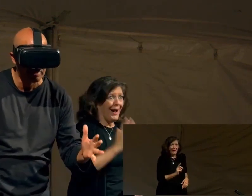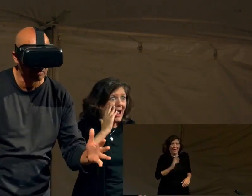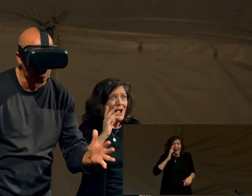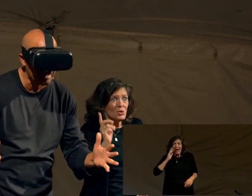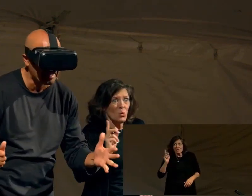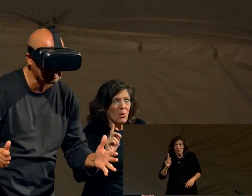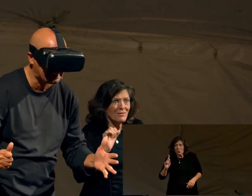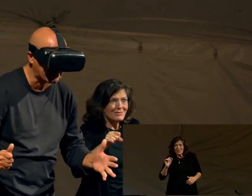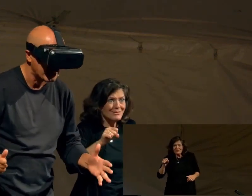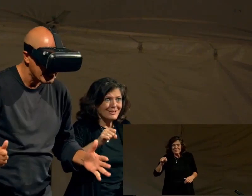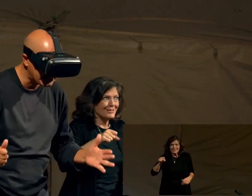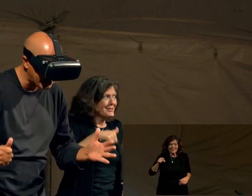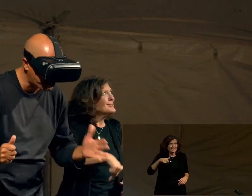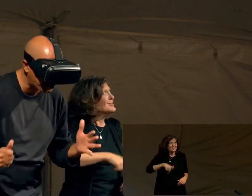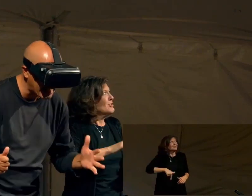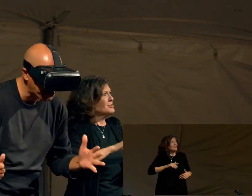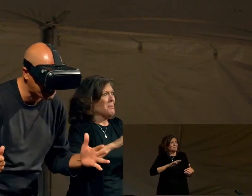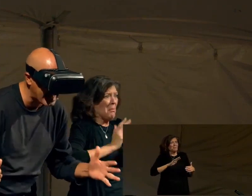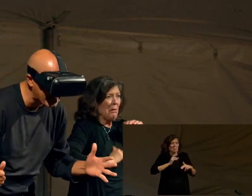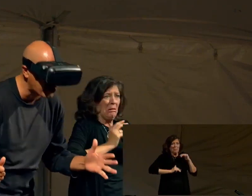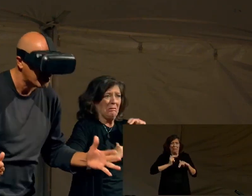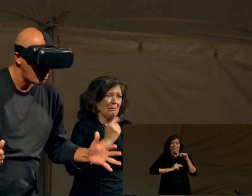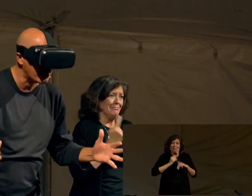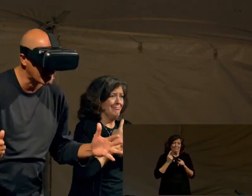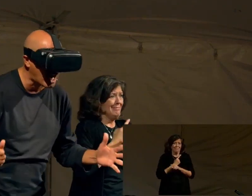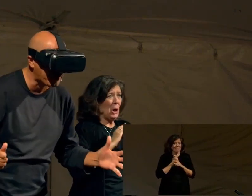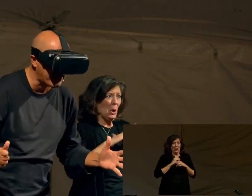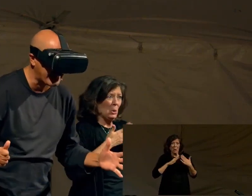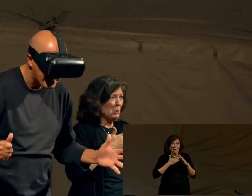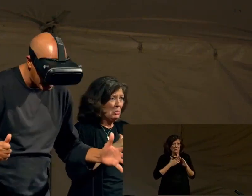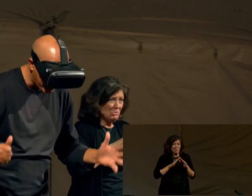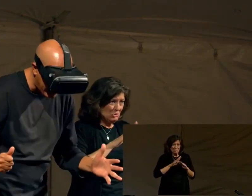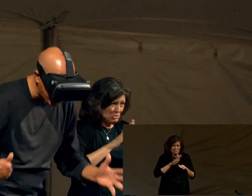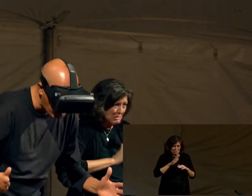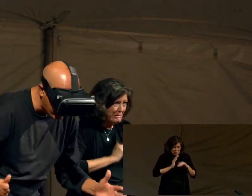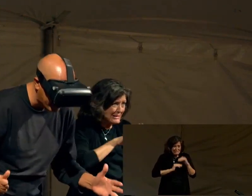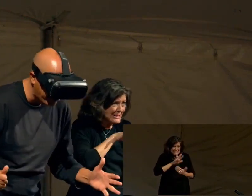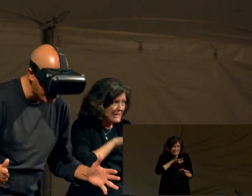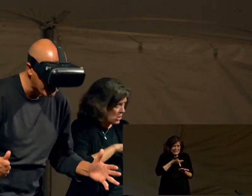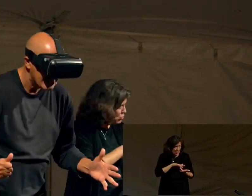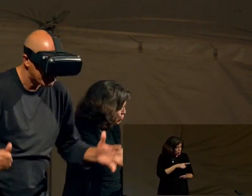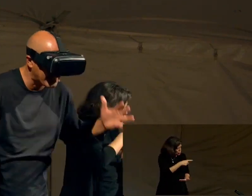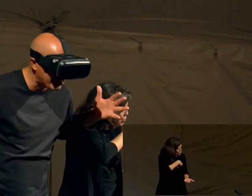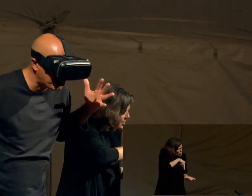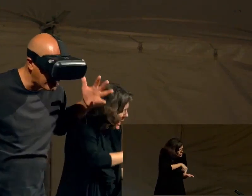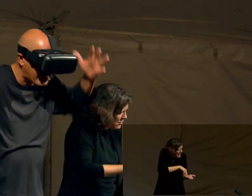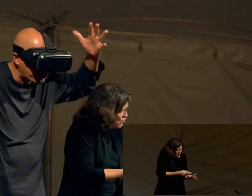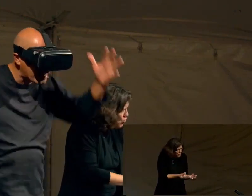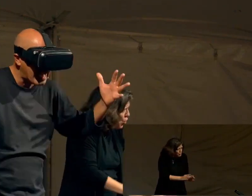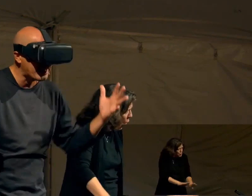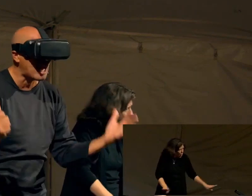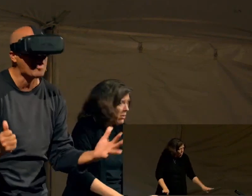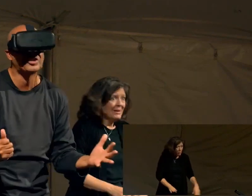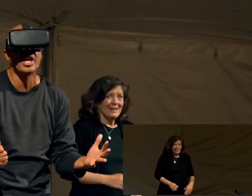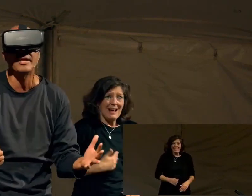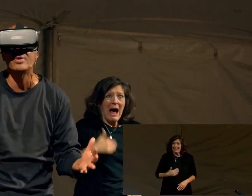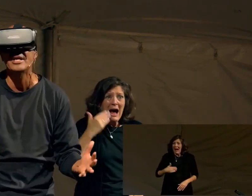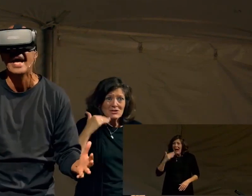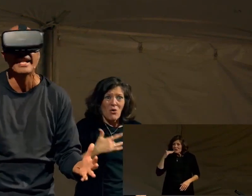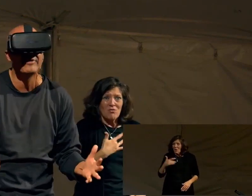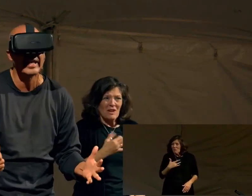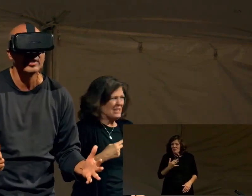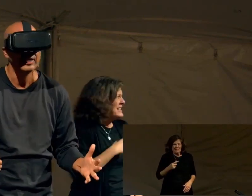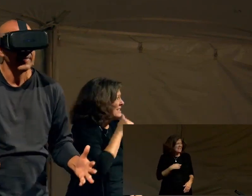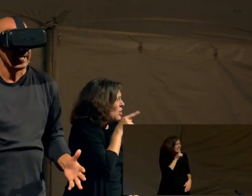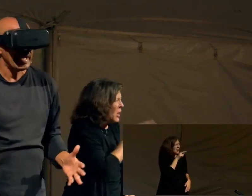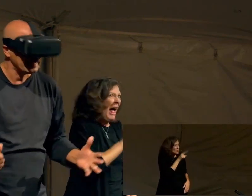in a community center. He's like, that's right. You're standing on carpeting. I'm like, I know. I can feel it. It's like, it's not a real. I know it's not a